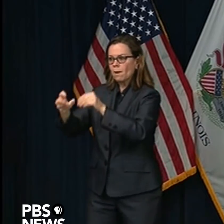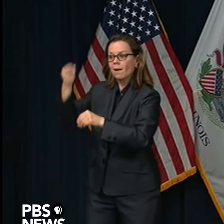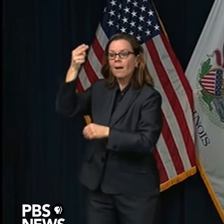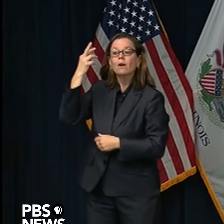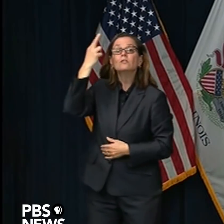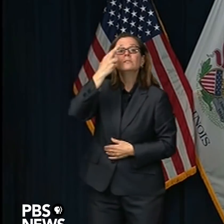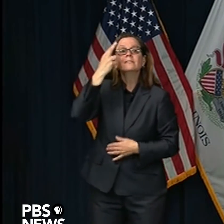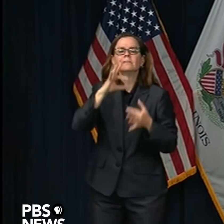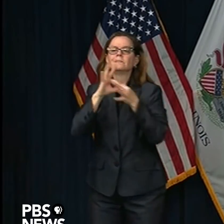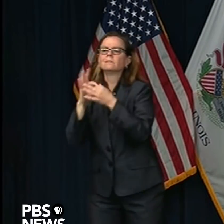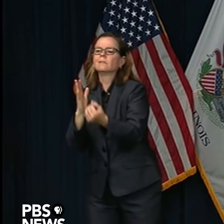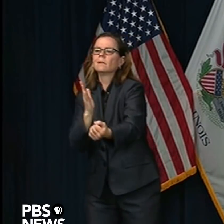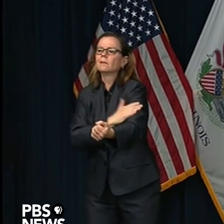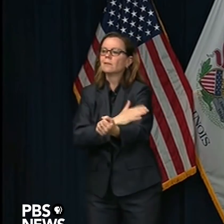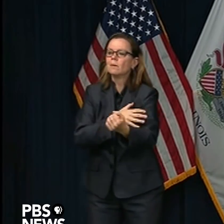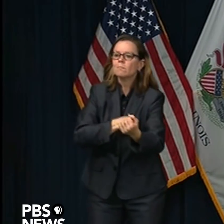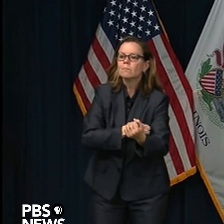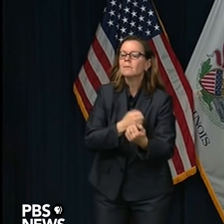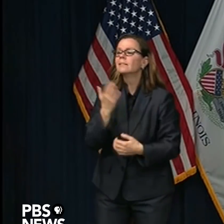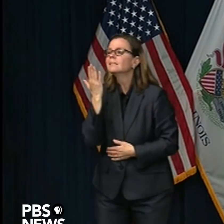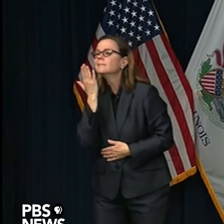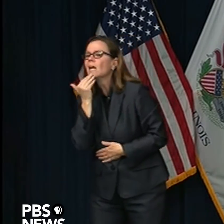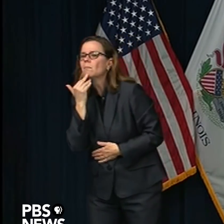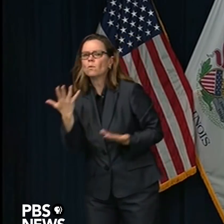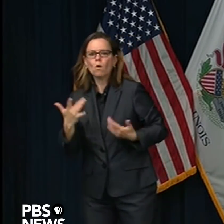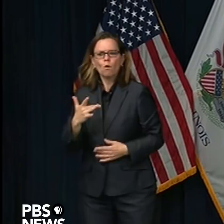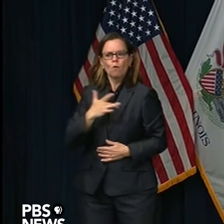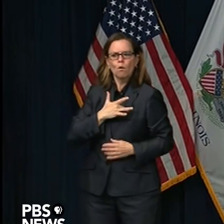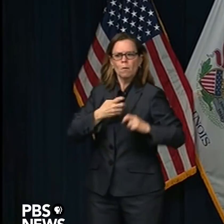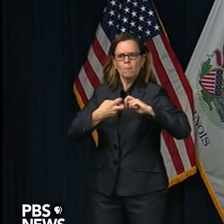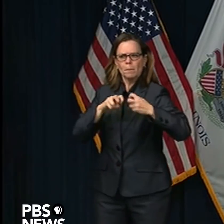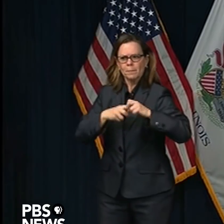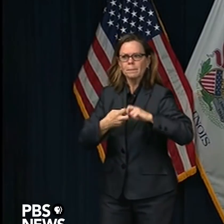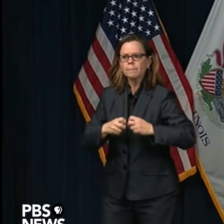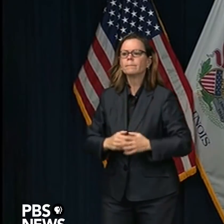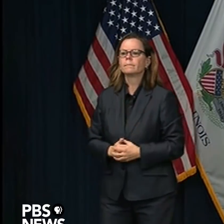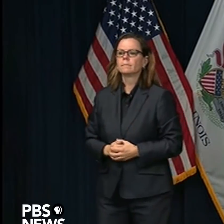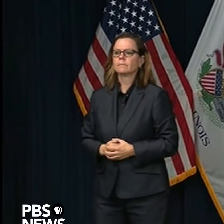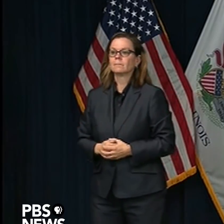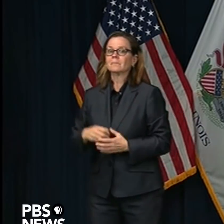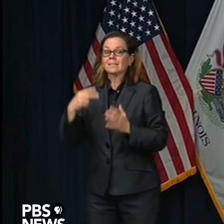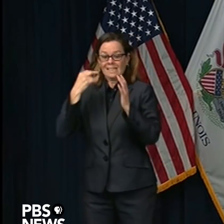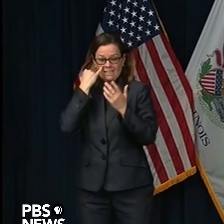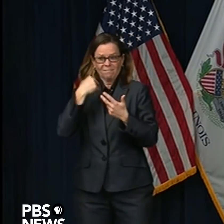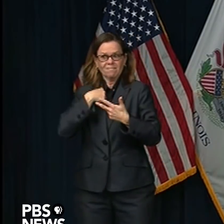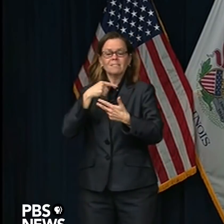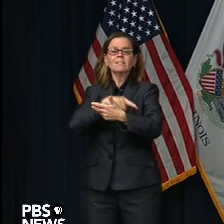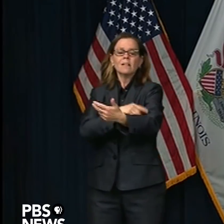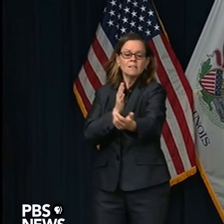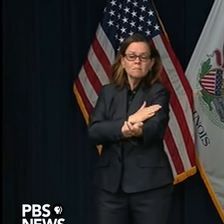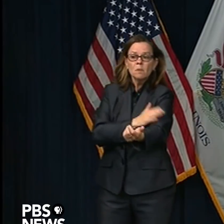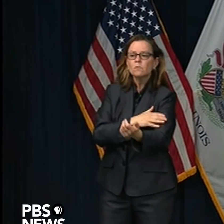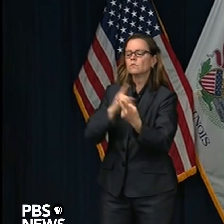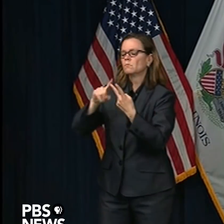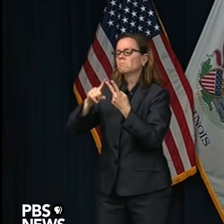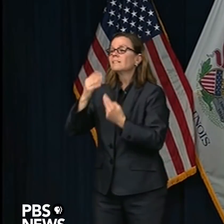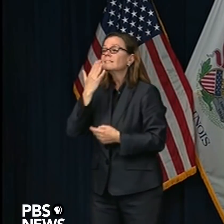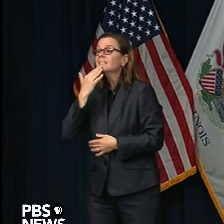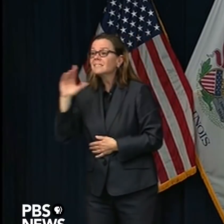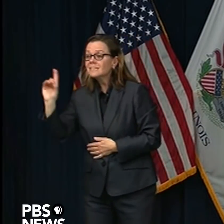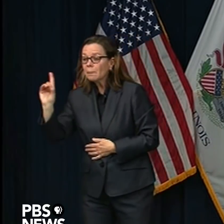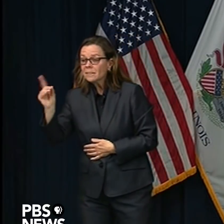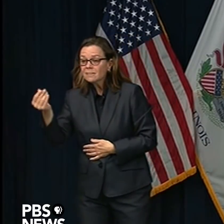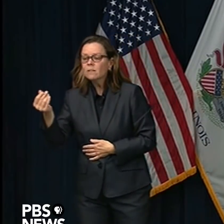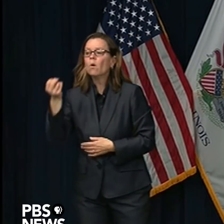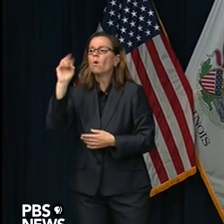disease, know, diabetes, obesity. These are all significant risk factors that portend to higher complications,